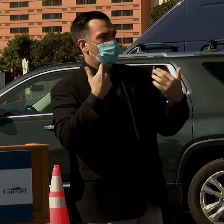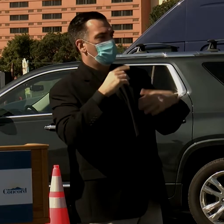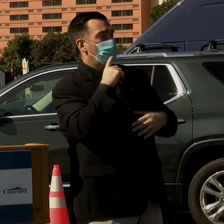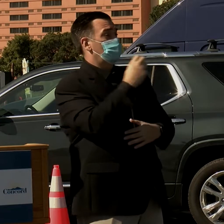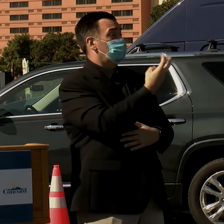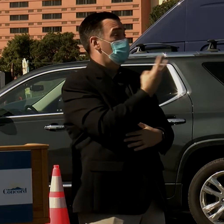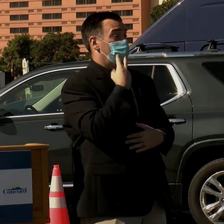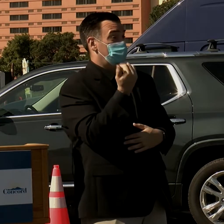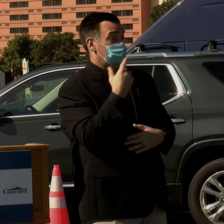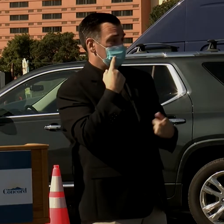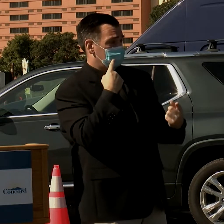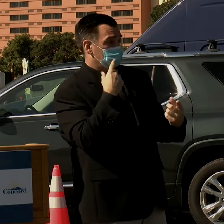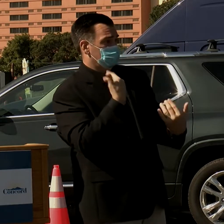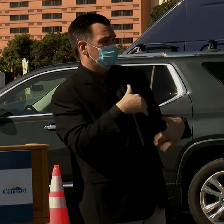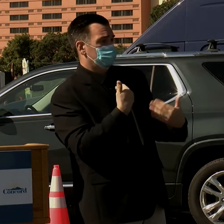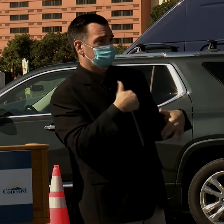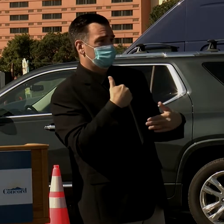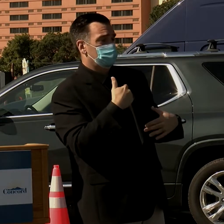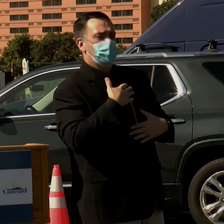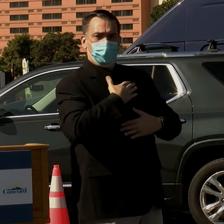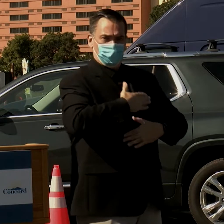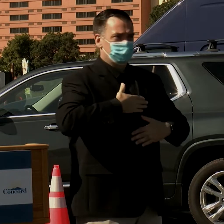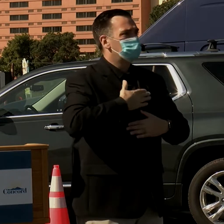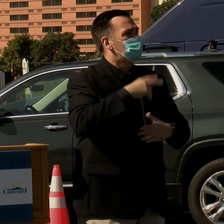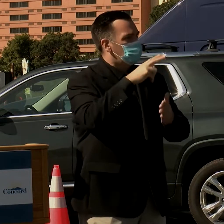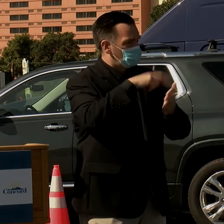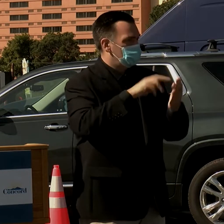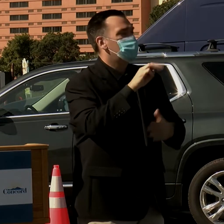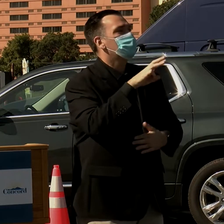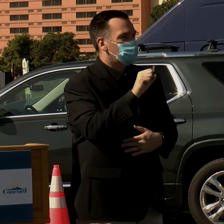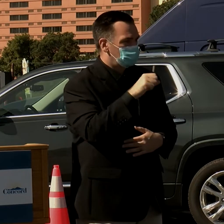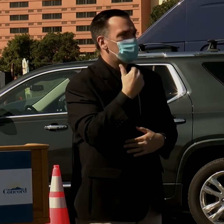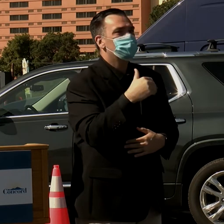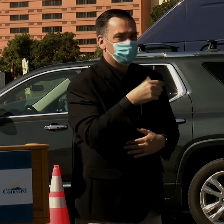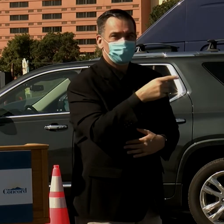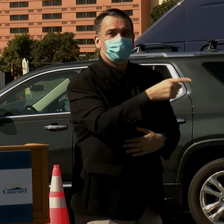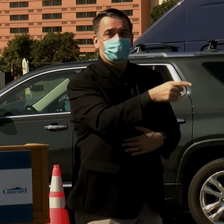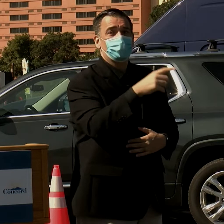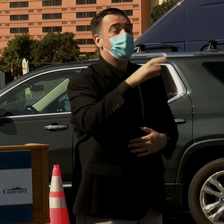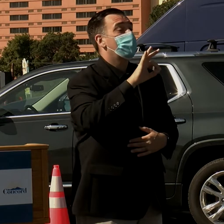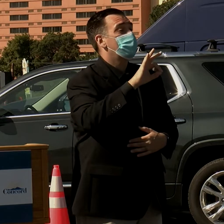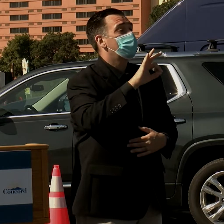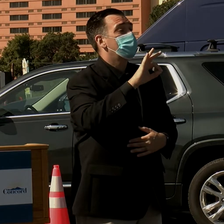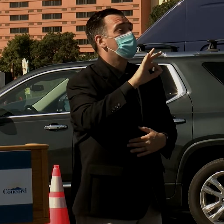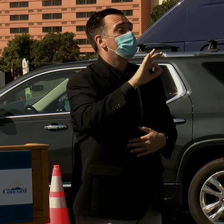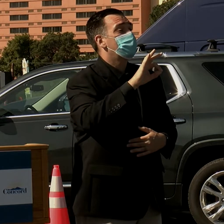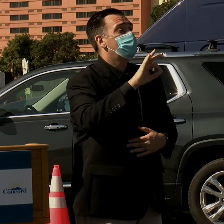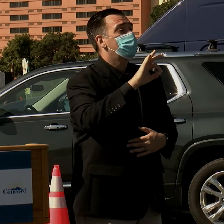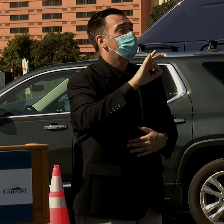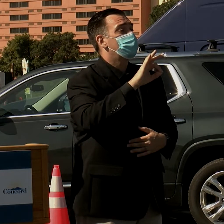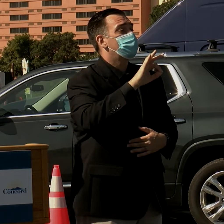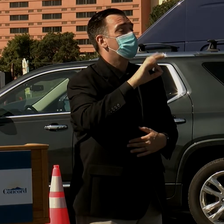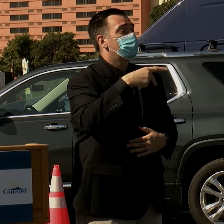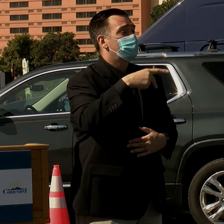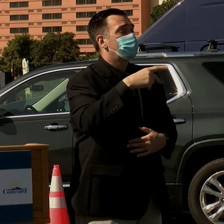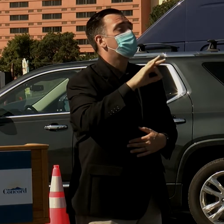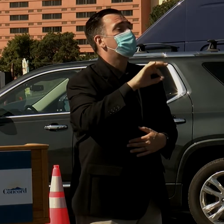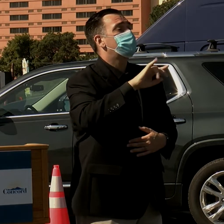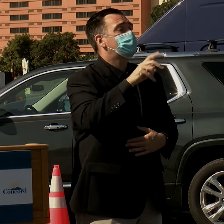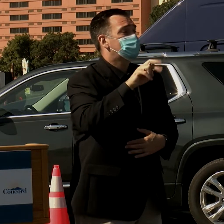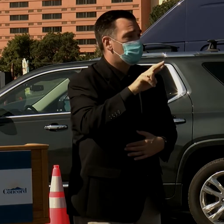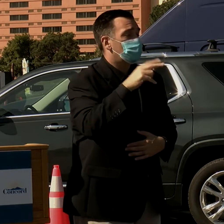I'm very pleased to read that news this morning that the vaccine is the Pfizer vaccine seems to be safe and effective